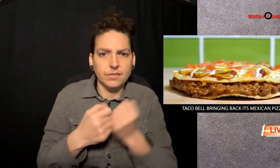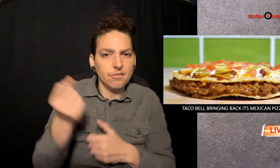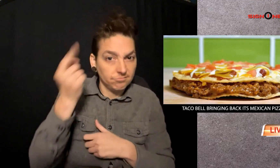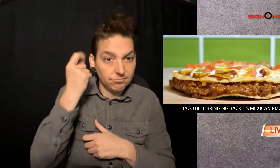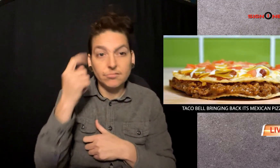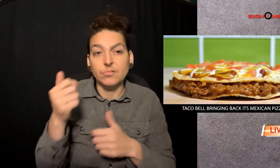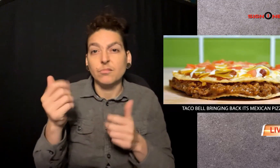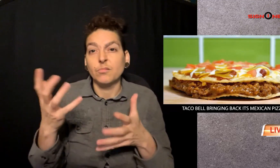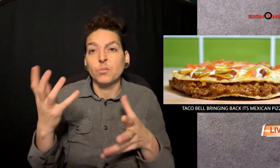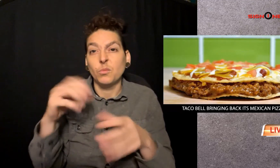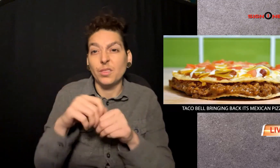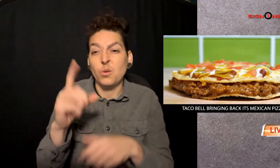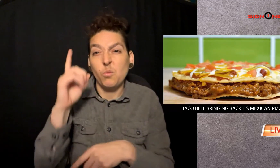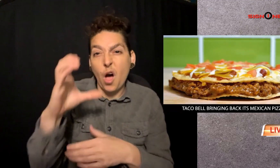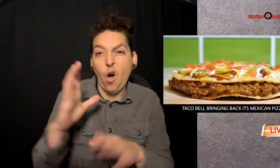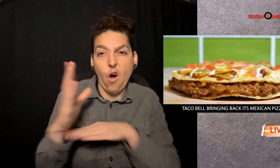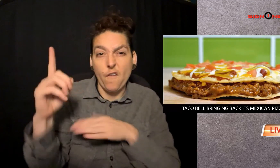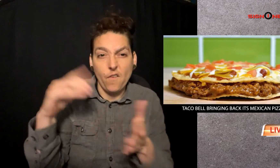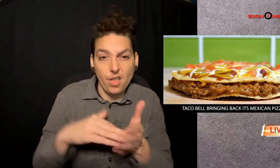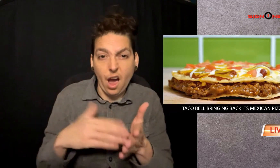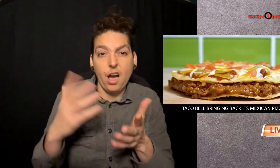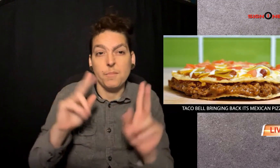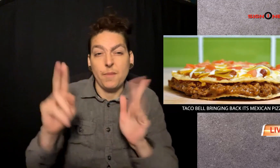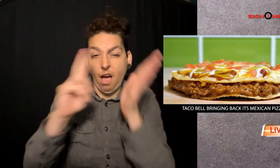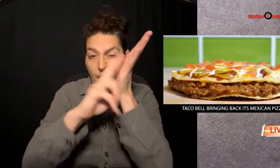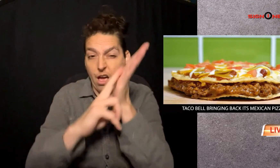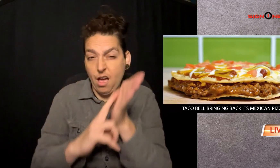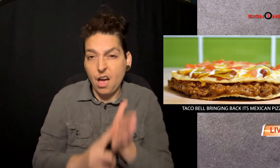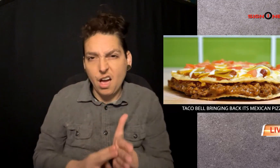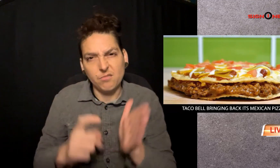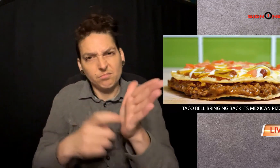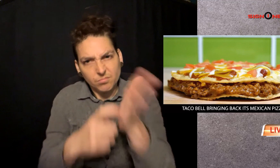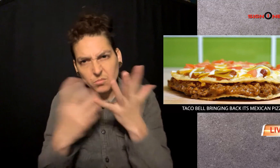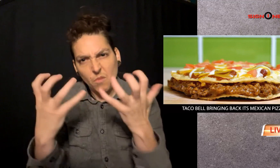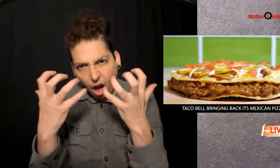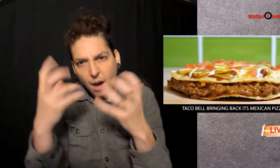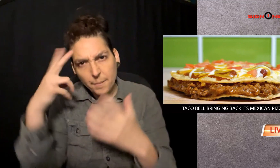thousands of people signing a petition demanding it back.